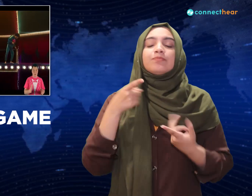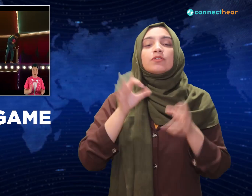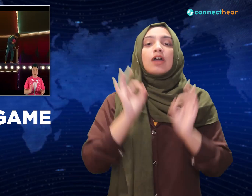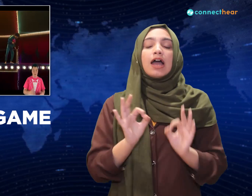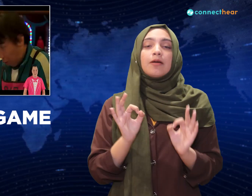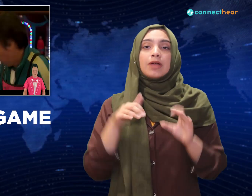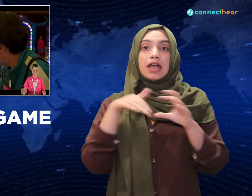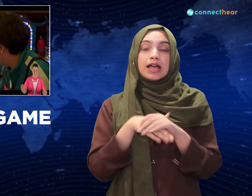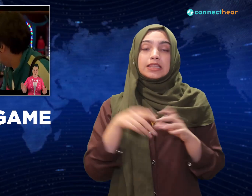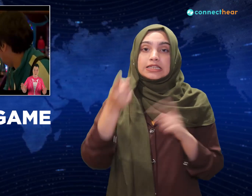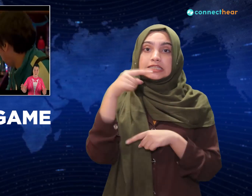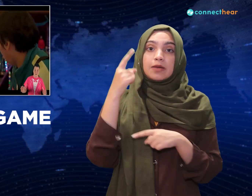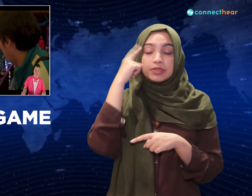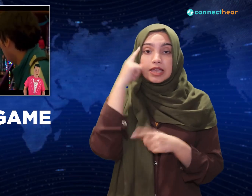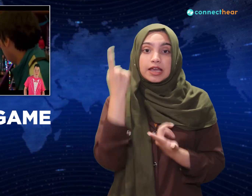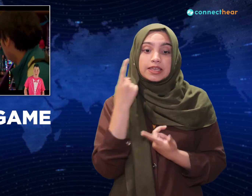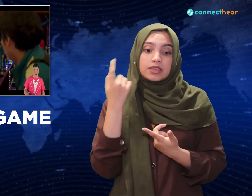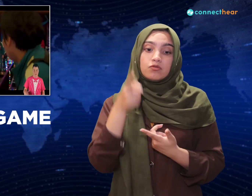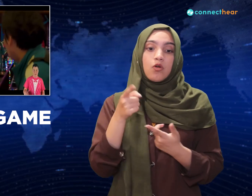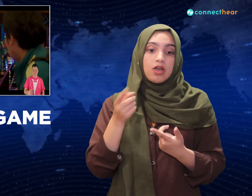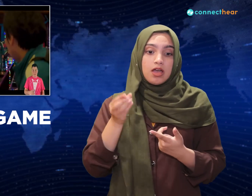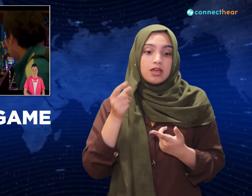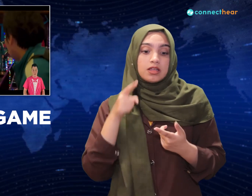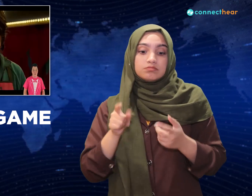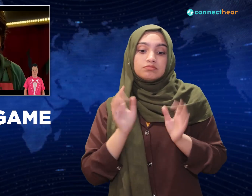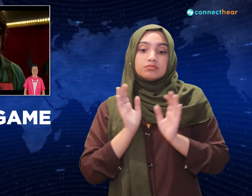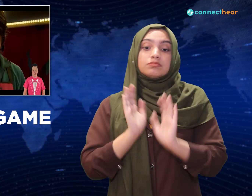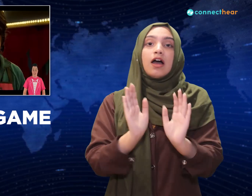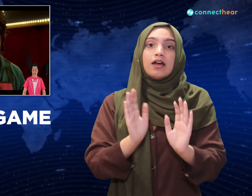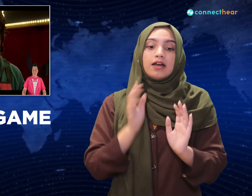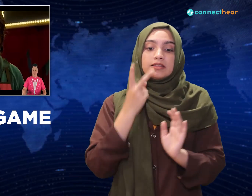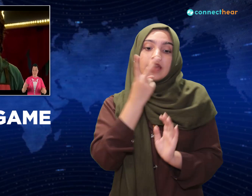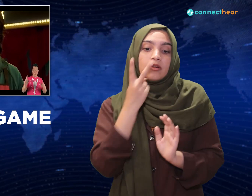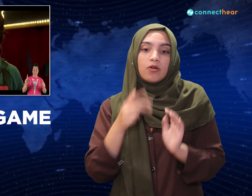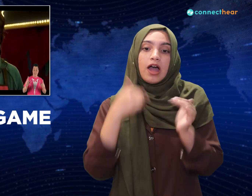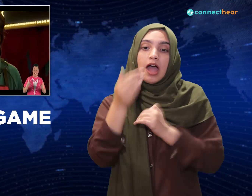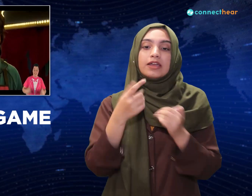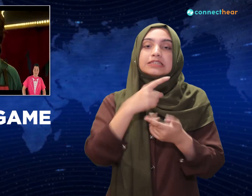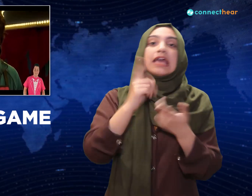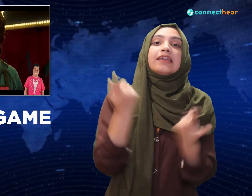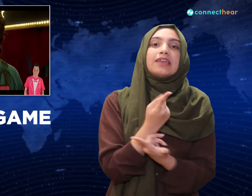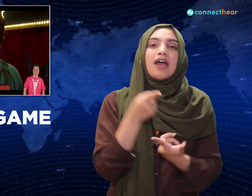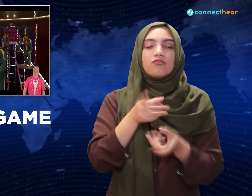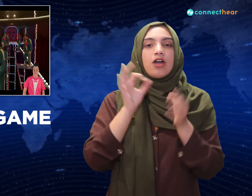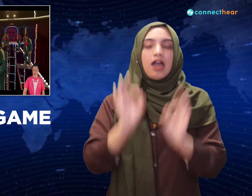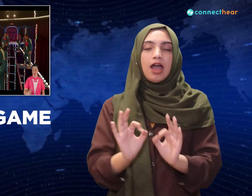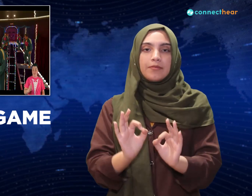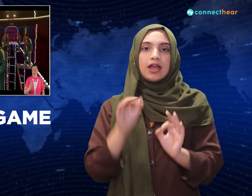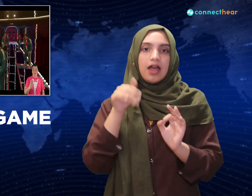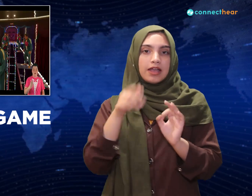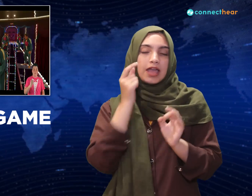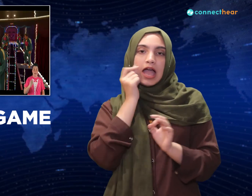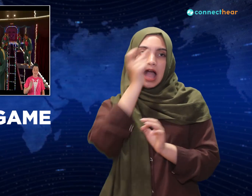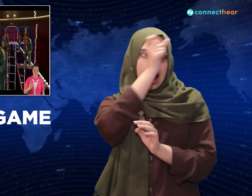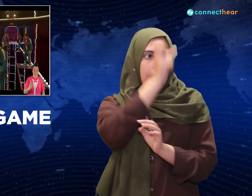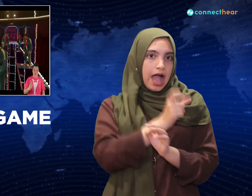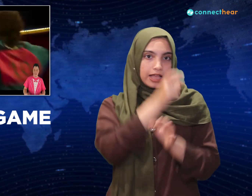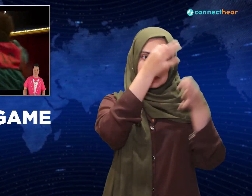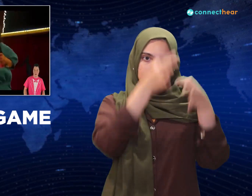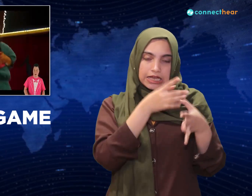break. This is great news for the thug duck sue, who's like, I'm not taking another step. Y'all gotta go past me. And they